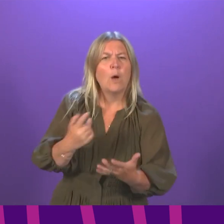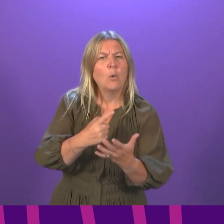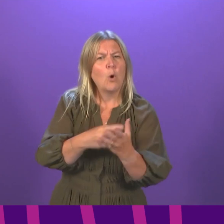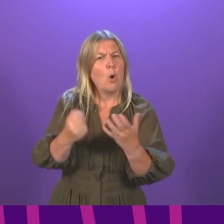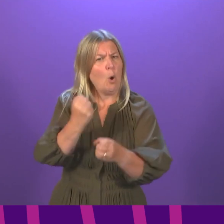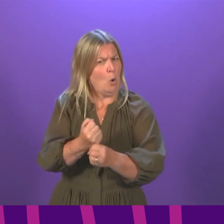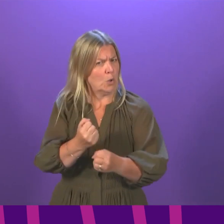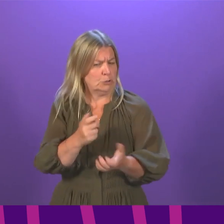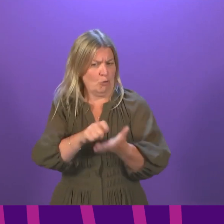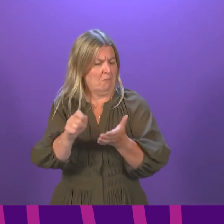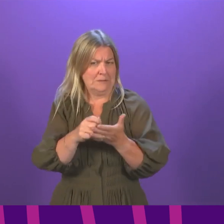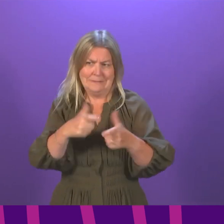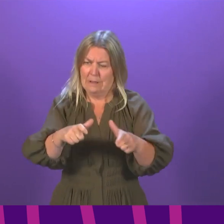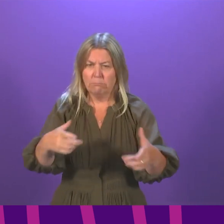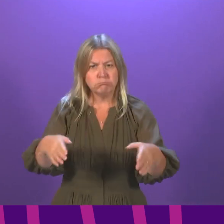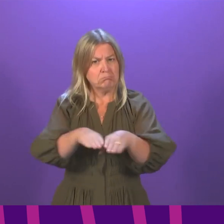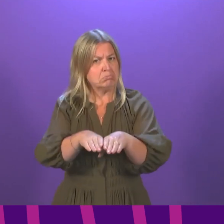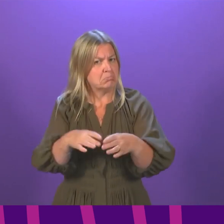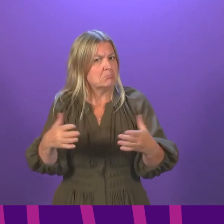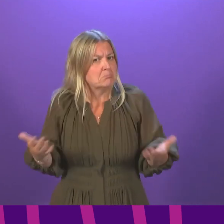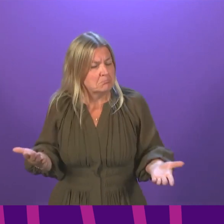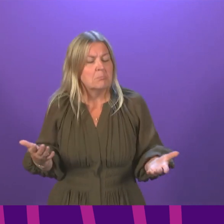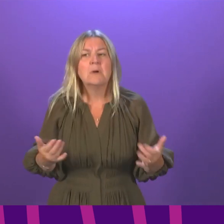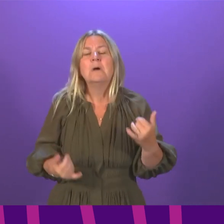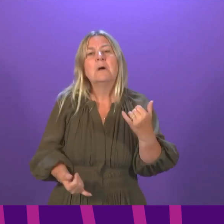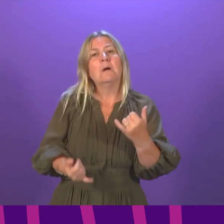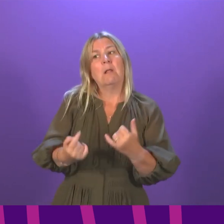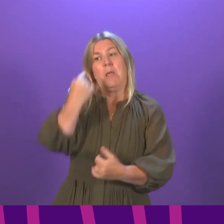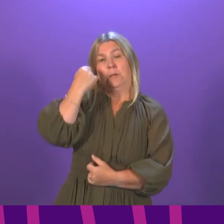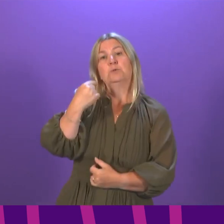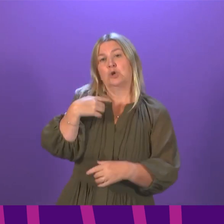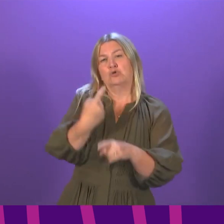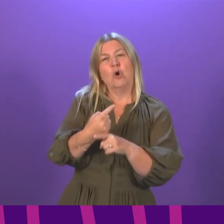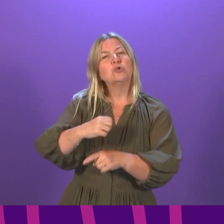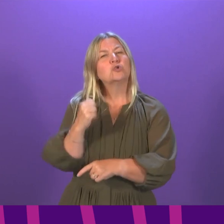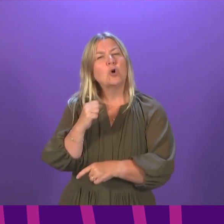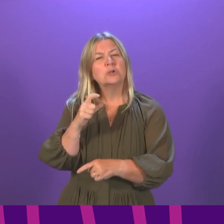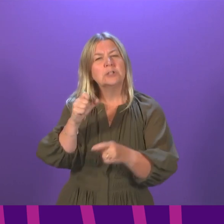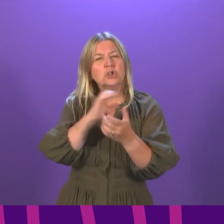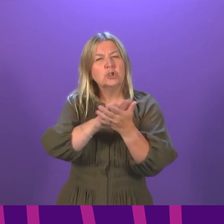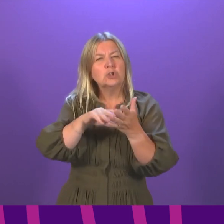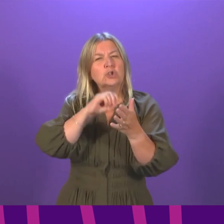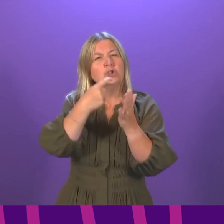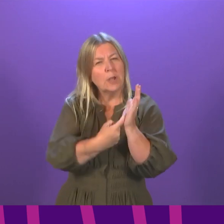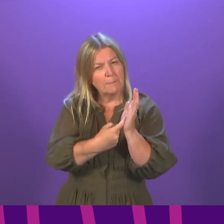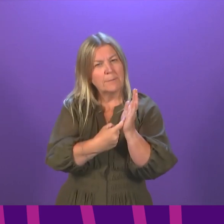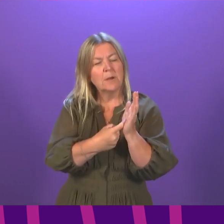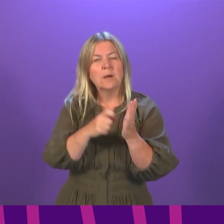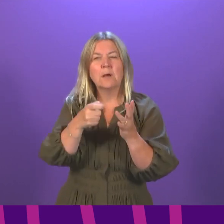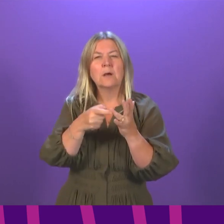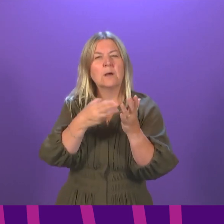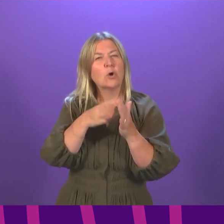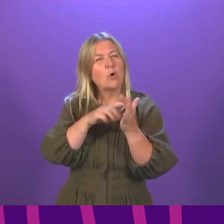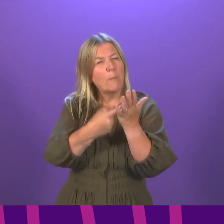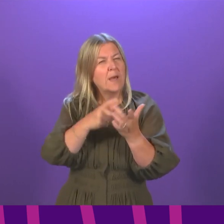restarted. Only last week, I spoke to the Scottish Chamber of Commerce, and businesses are eager to get staff back into the offices.